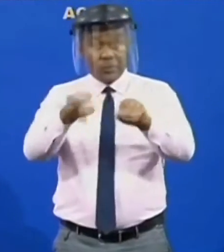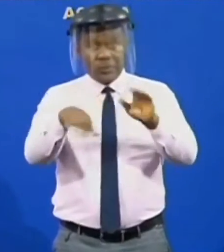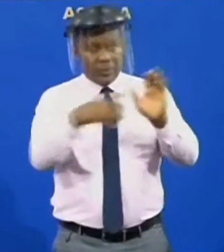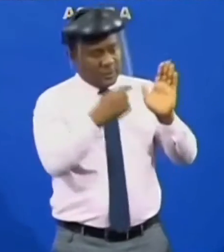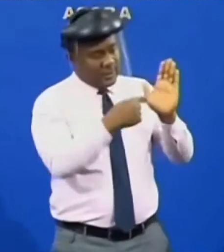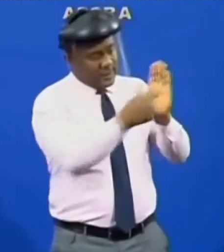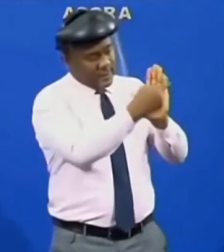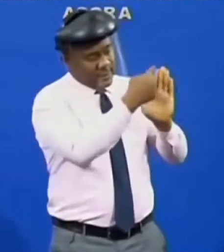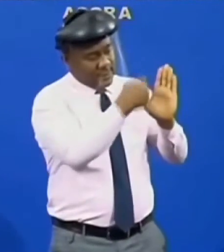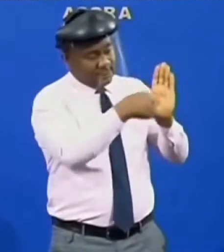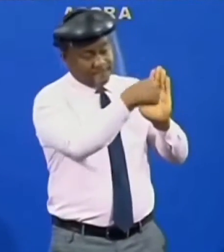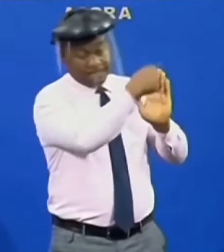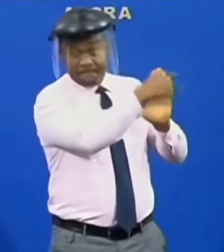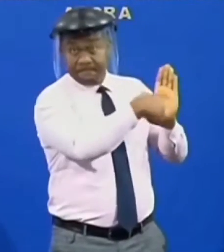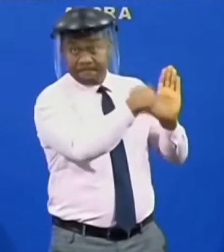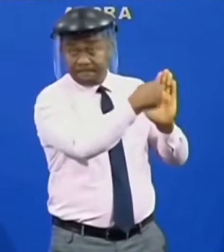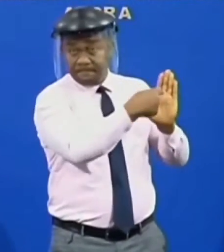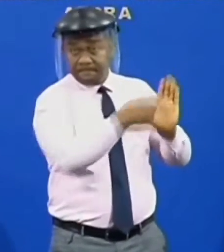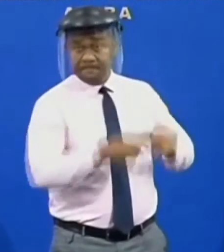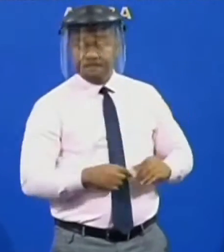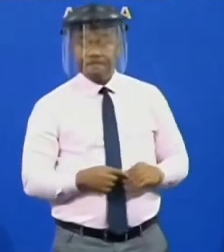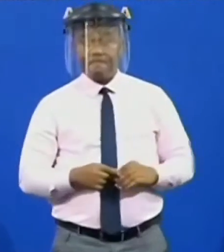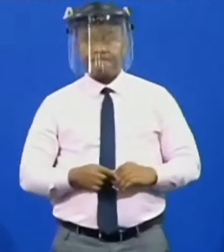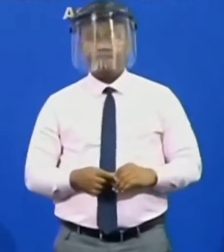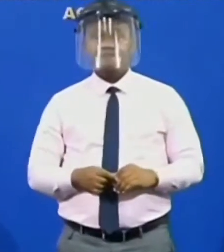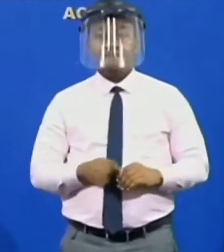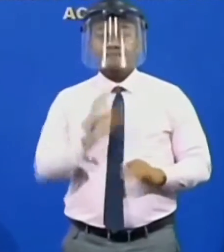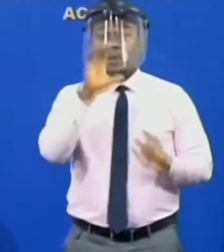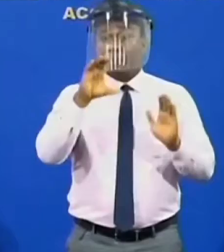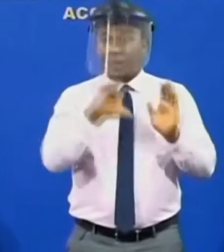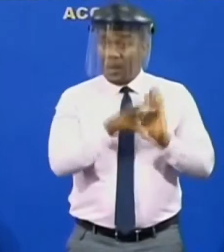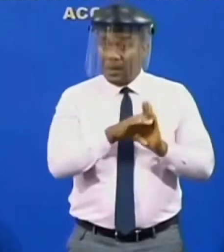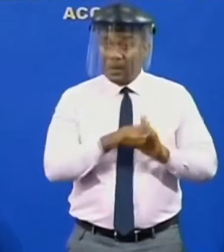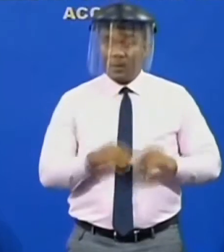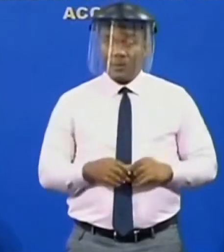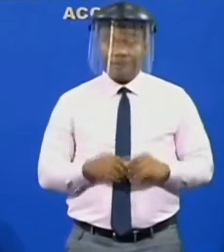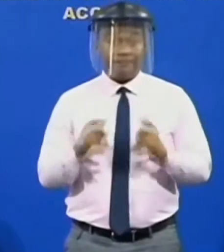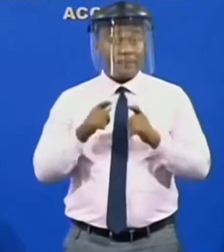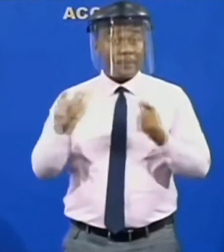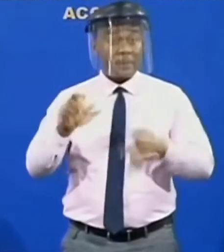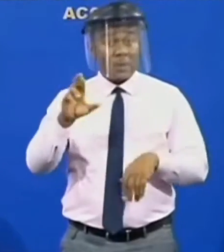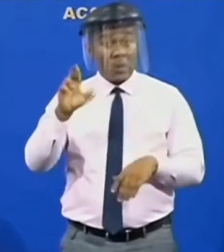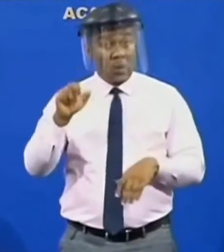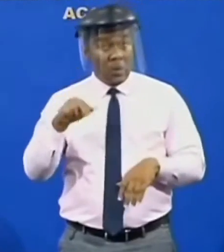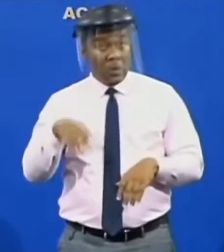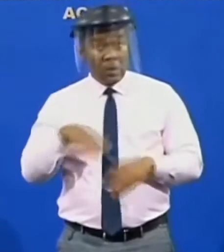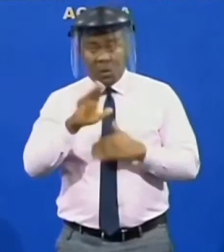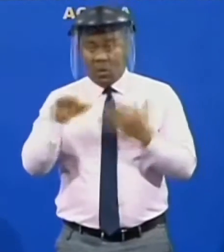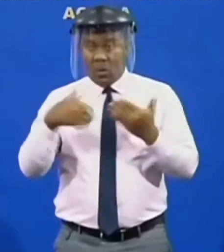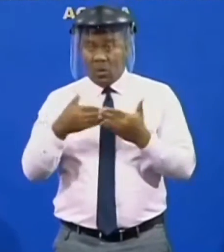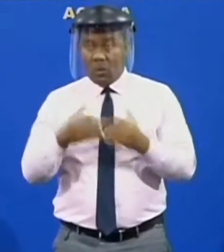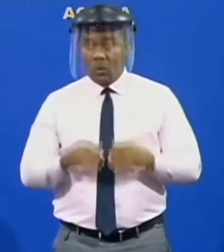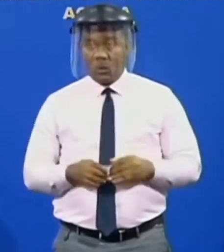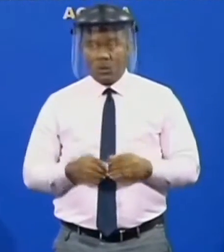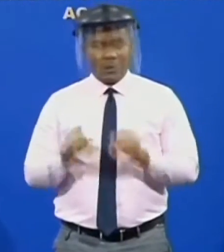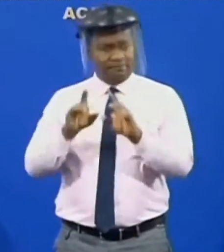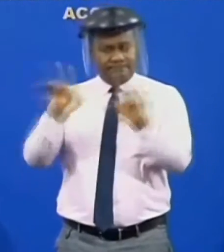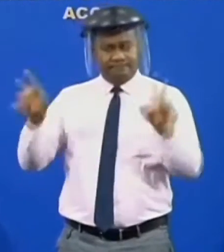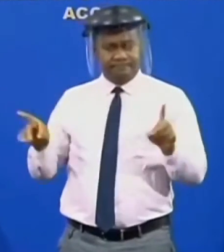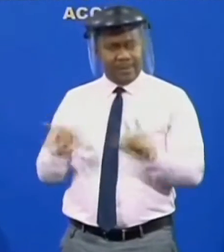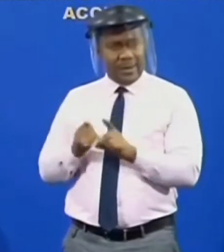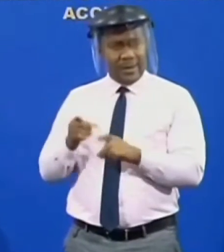the country. And in greater Akra, all the districts